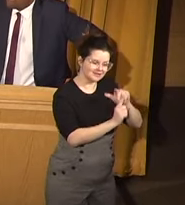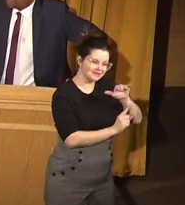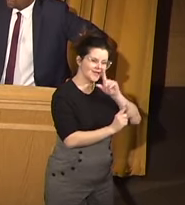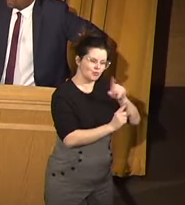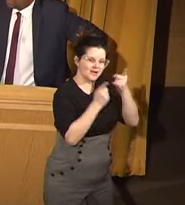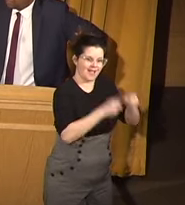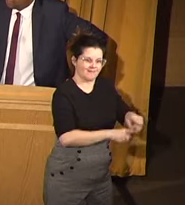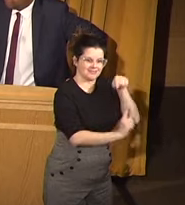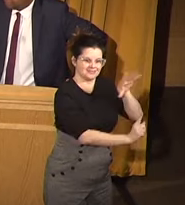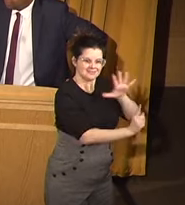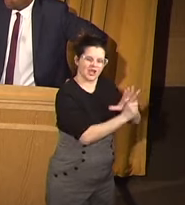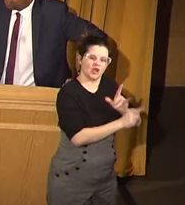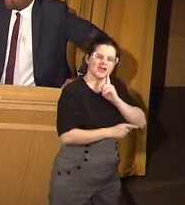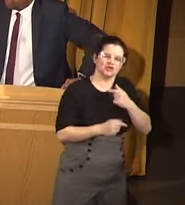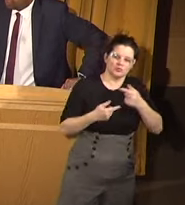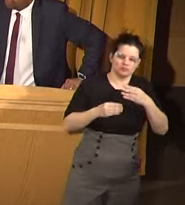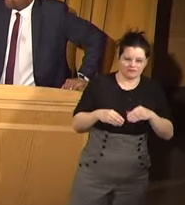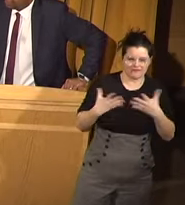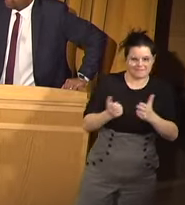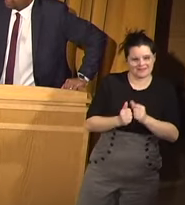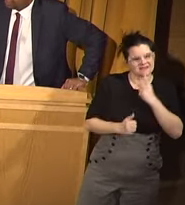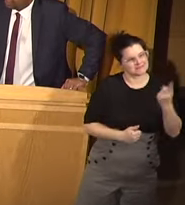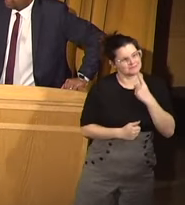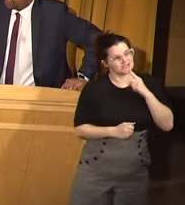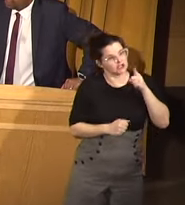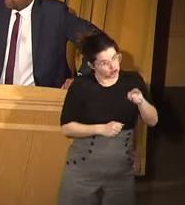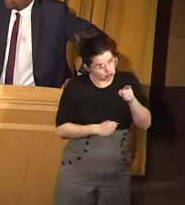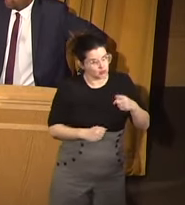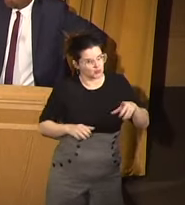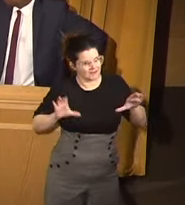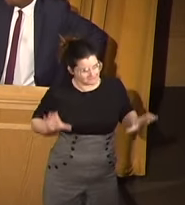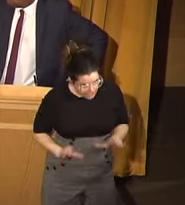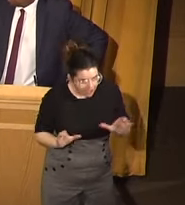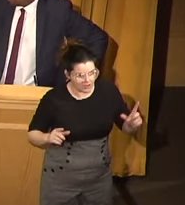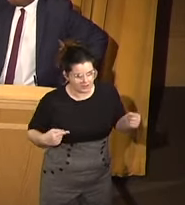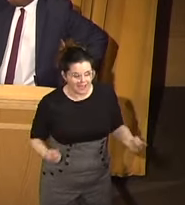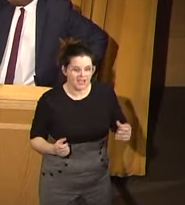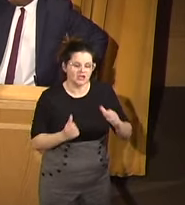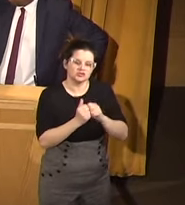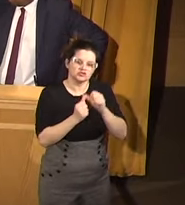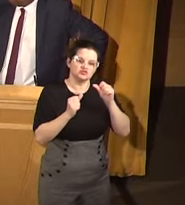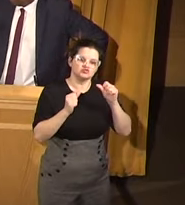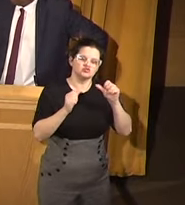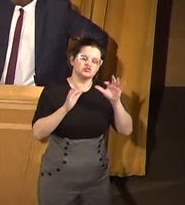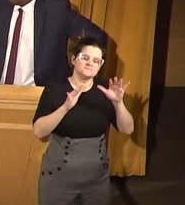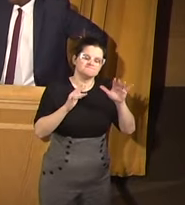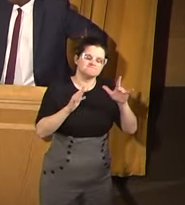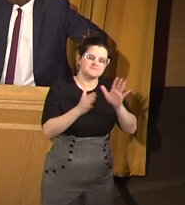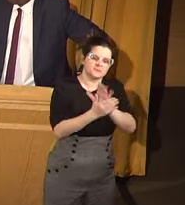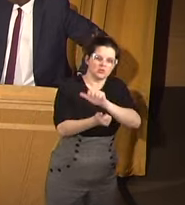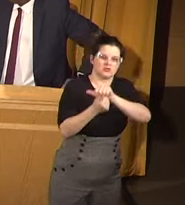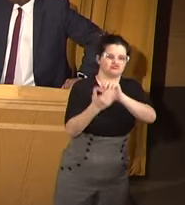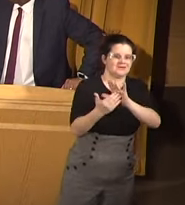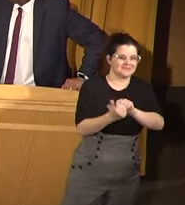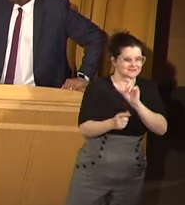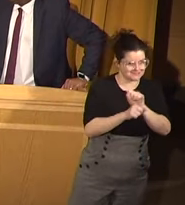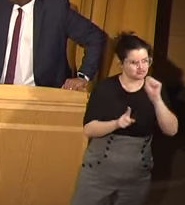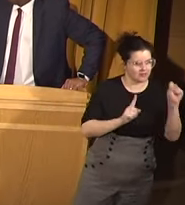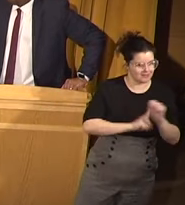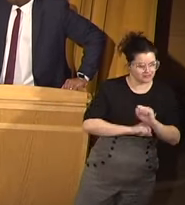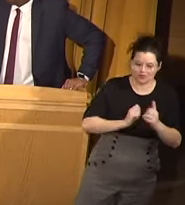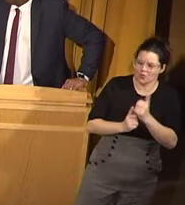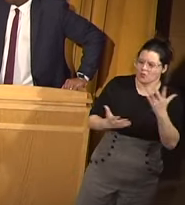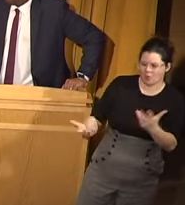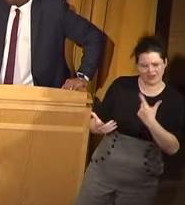with what, something that you would have done to kind of address that type of situation?